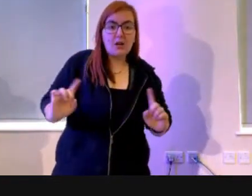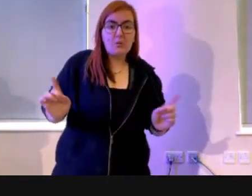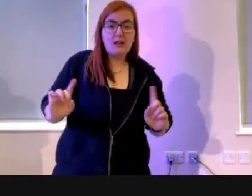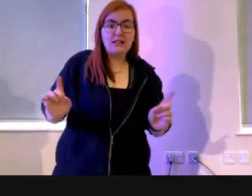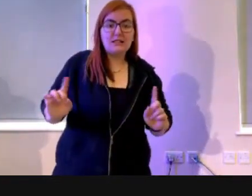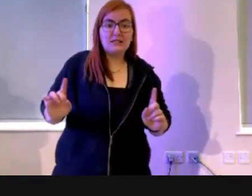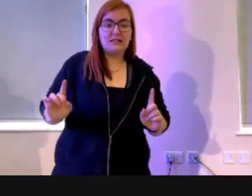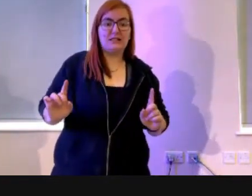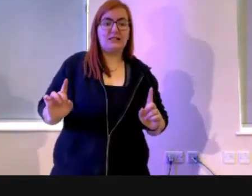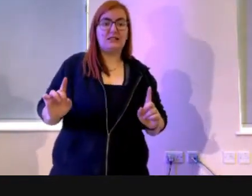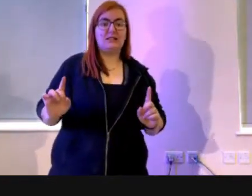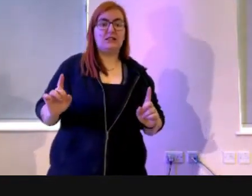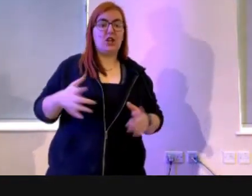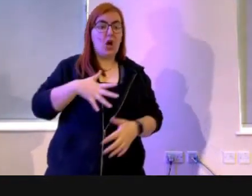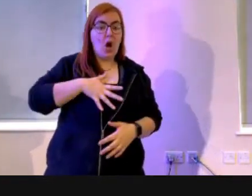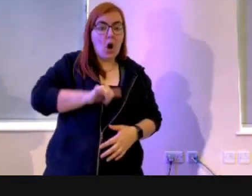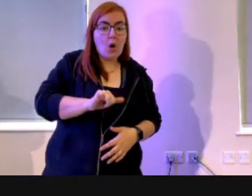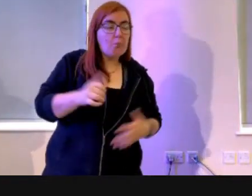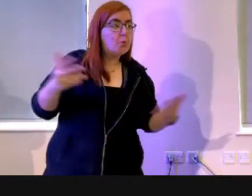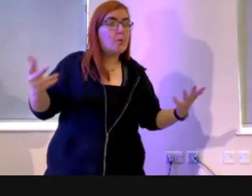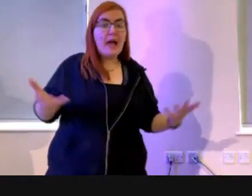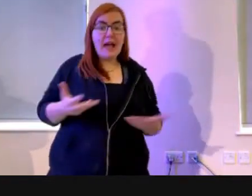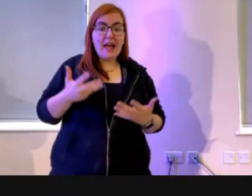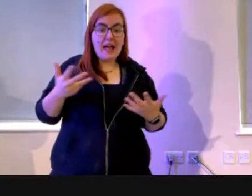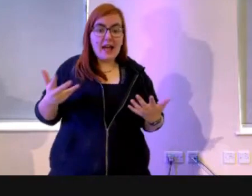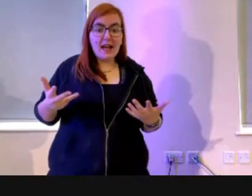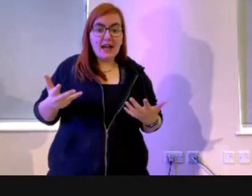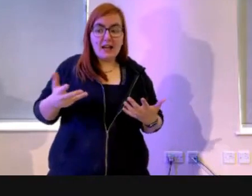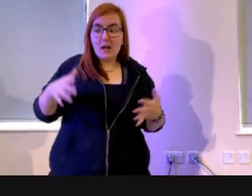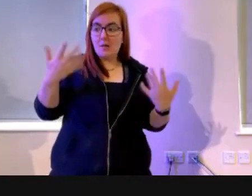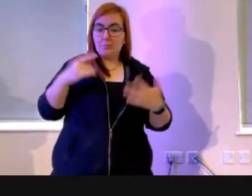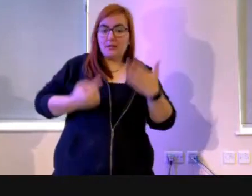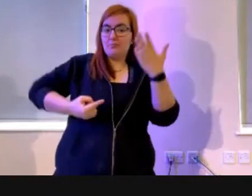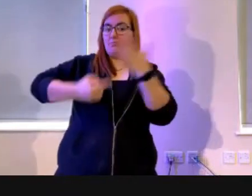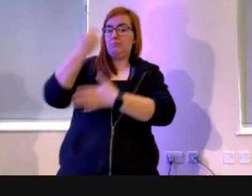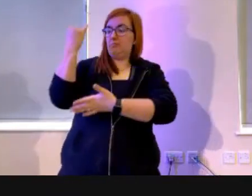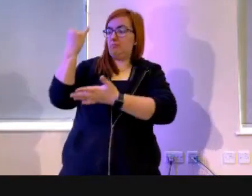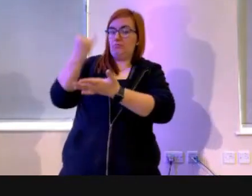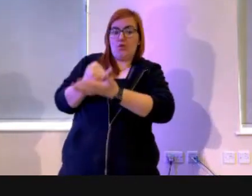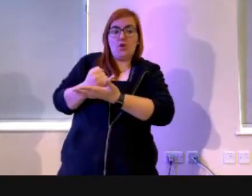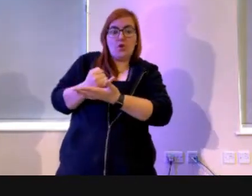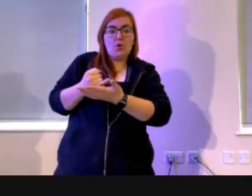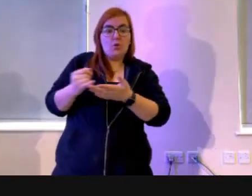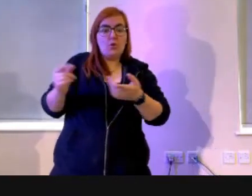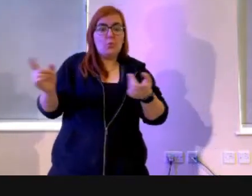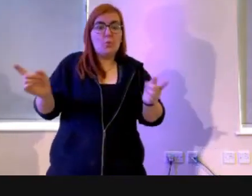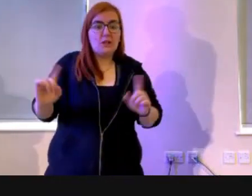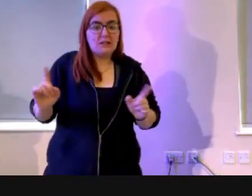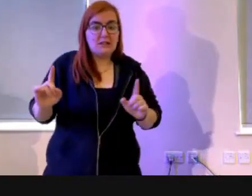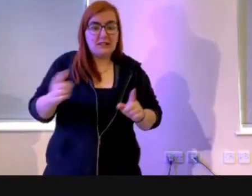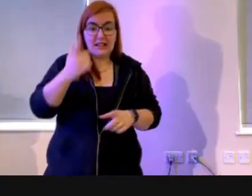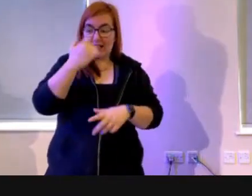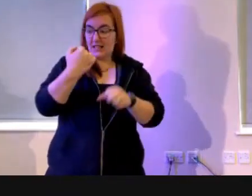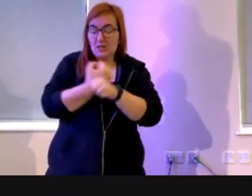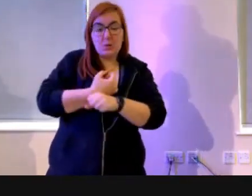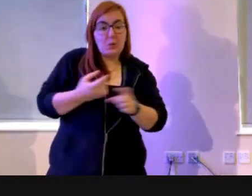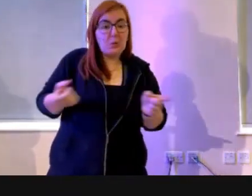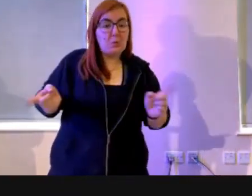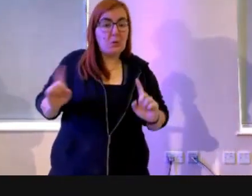Where is the hope? what has gone wrong and what can we do about